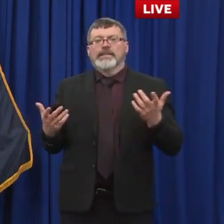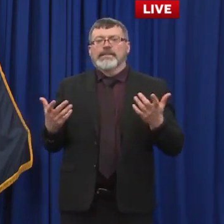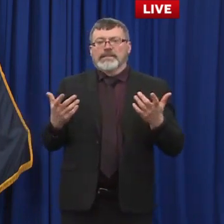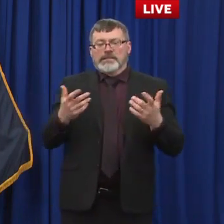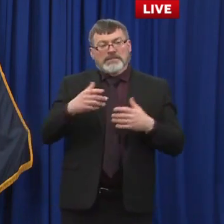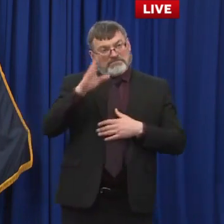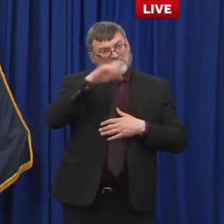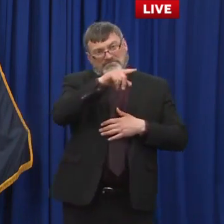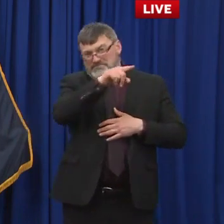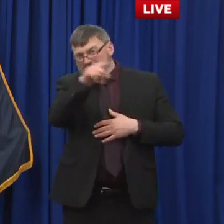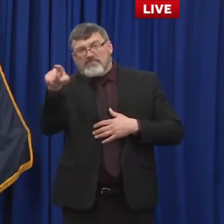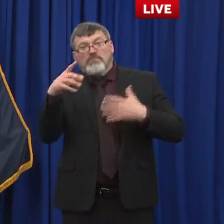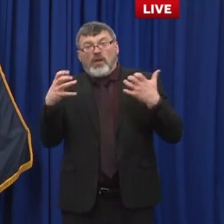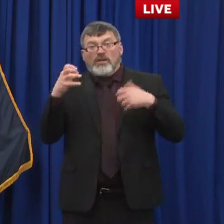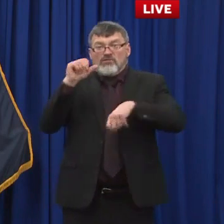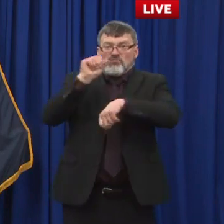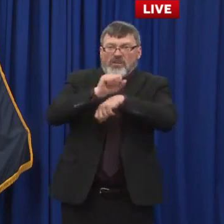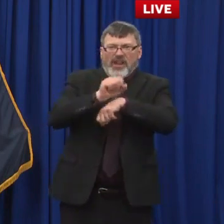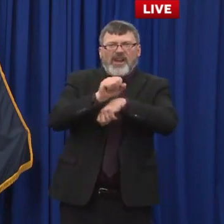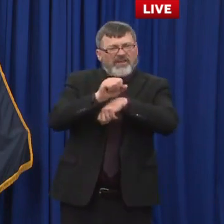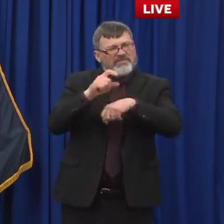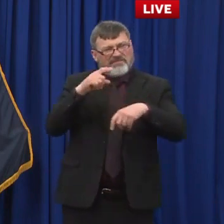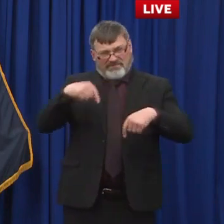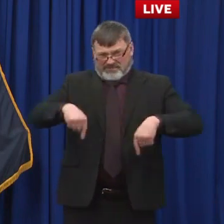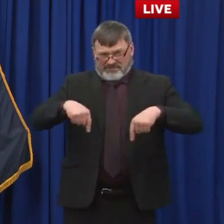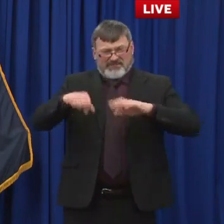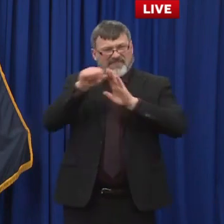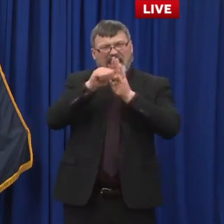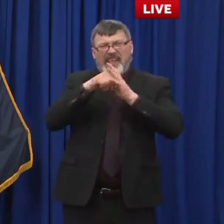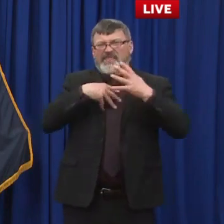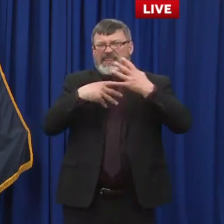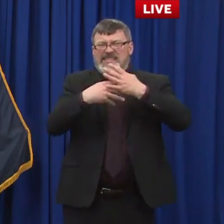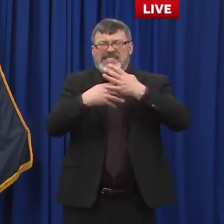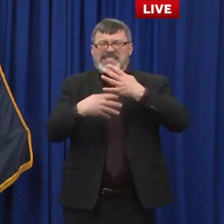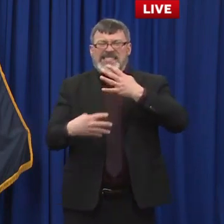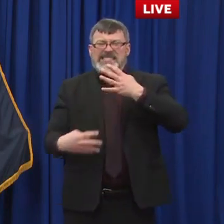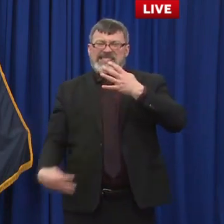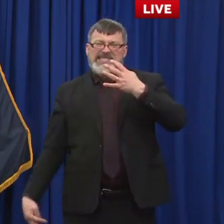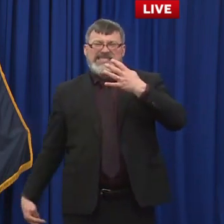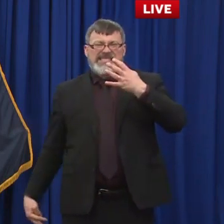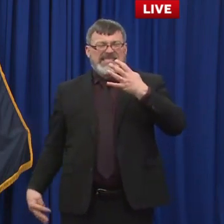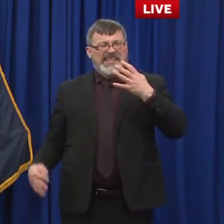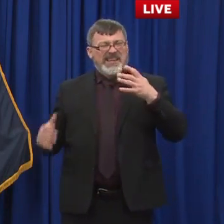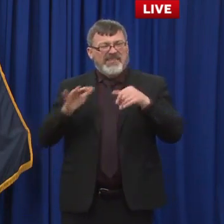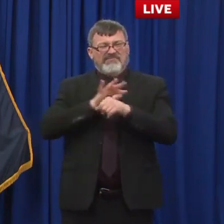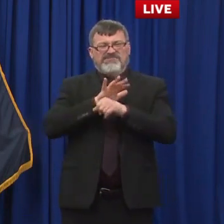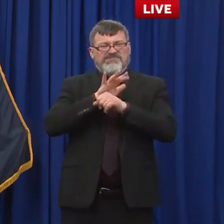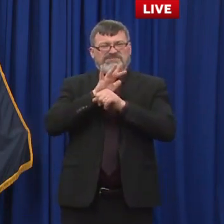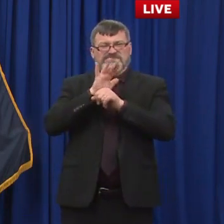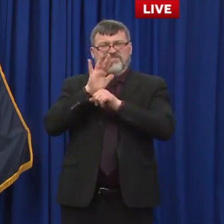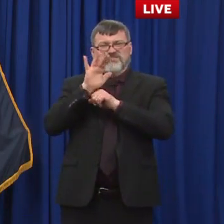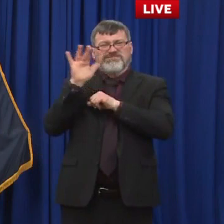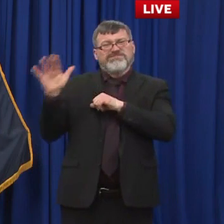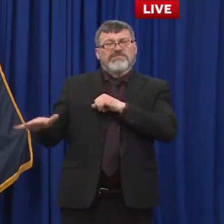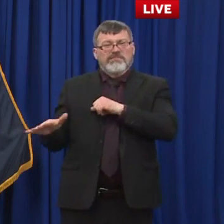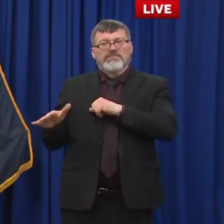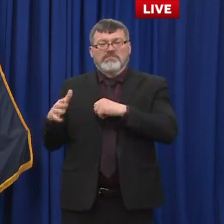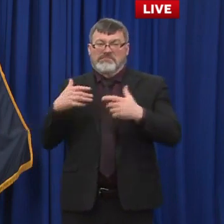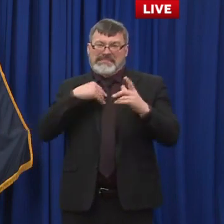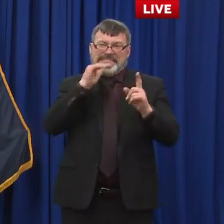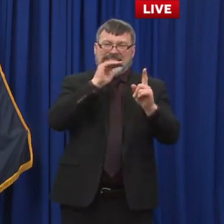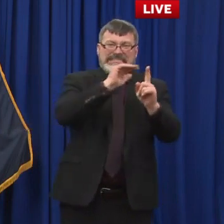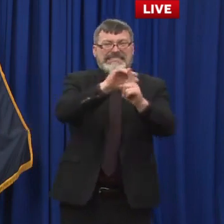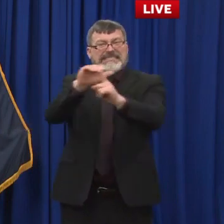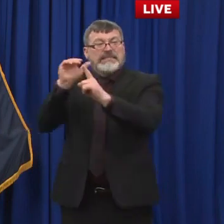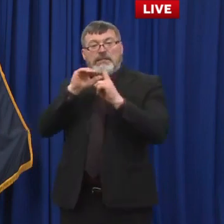the job fairs to find employment that is right for them. A lot of opportunity out there. And we are announcing this early. This is an announcement kind of a